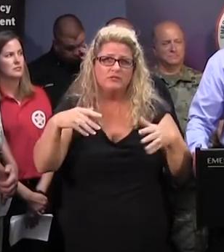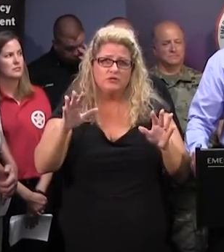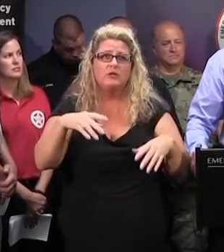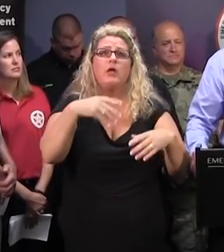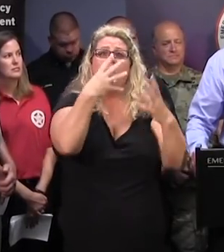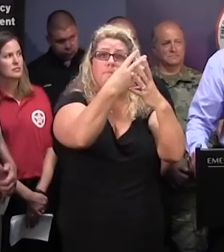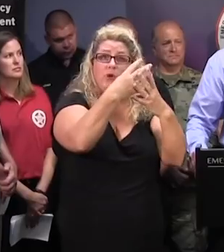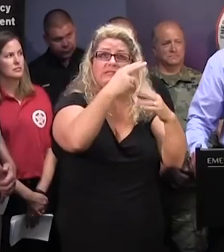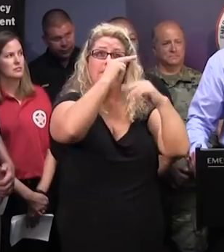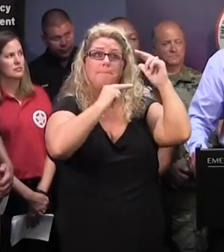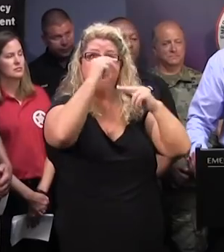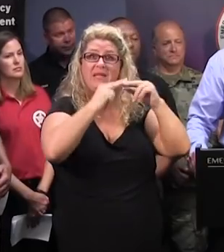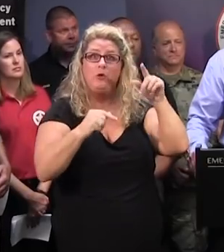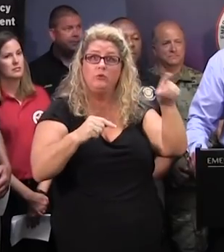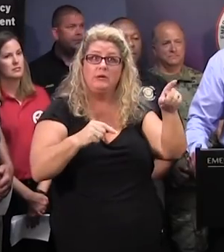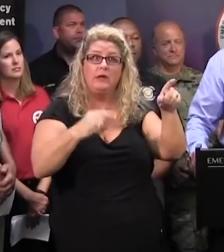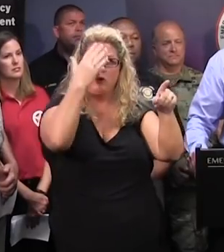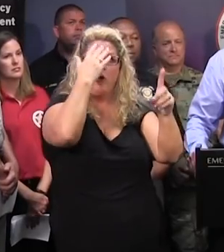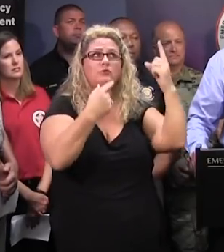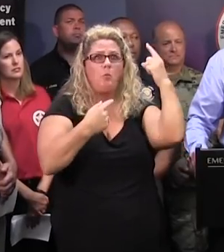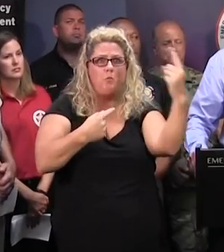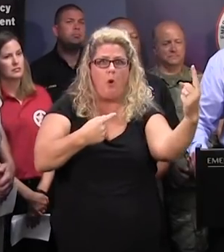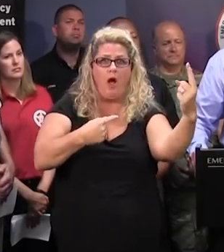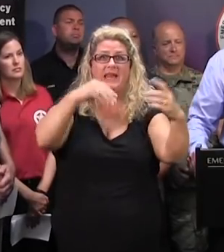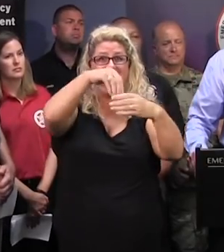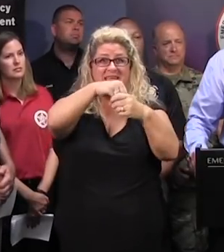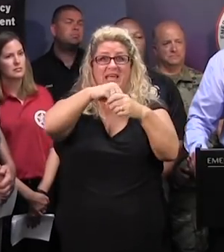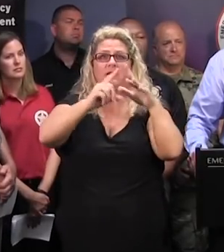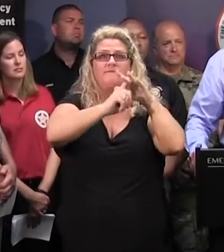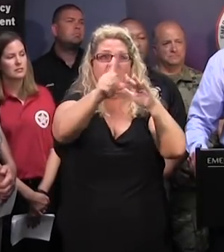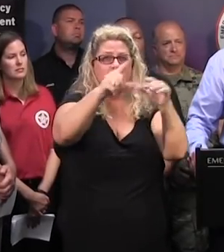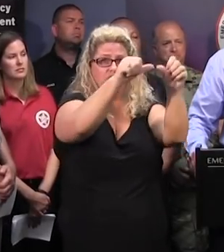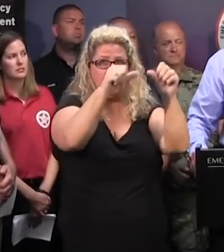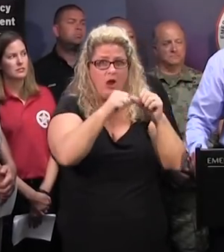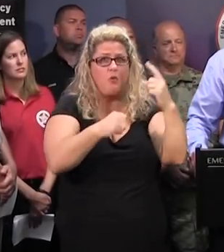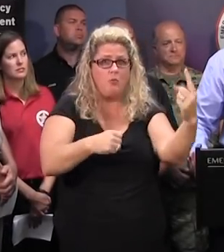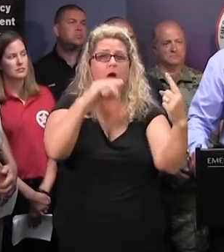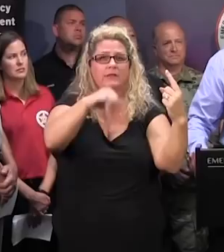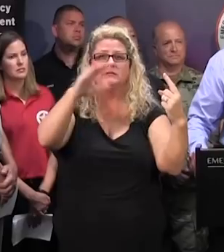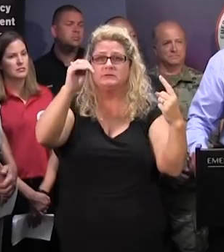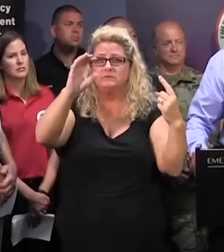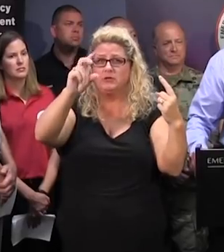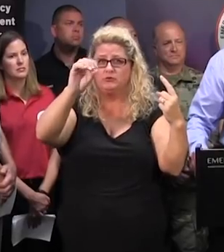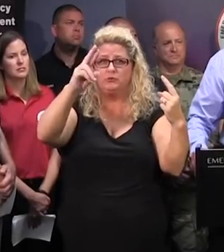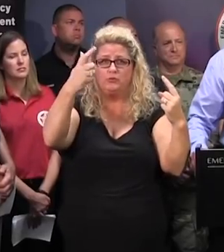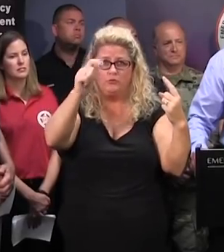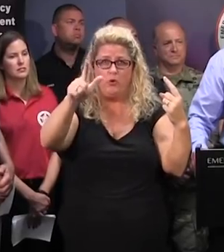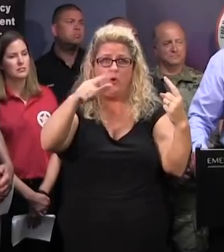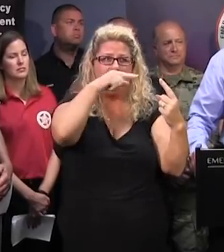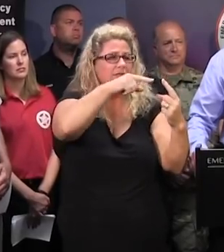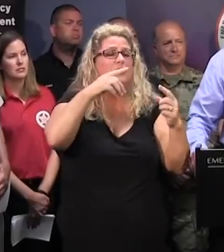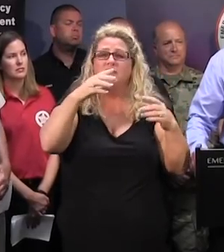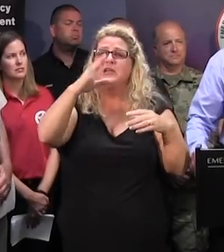prison buildings in question, there's only one, I believe, that is in the evacuation zone, and that's McDougal. And it's right on the edge of